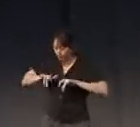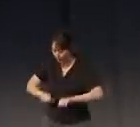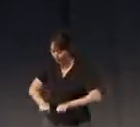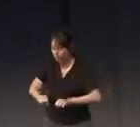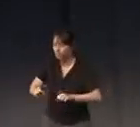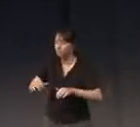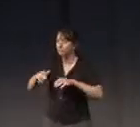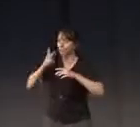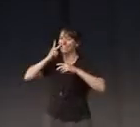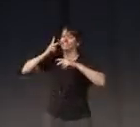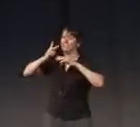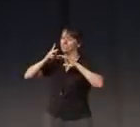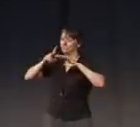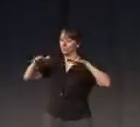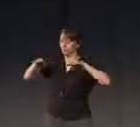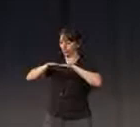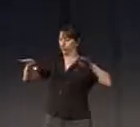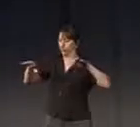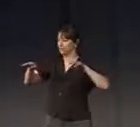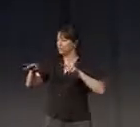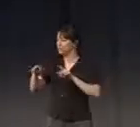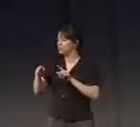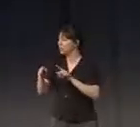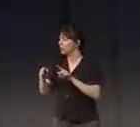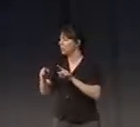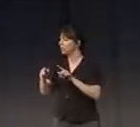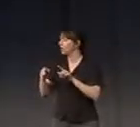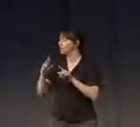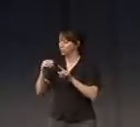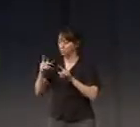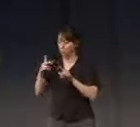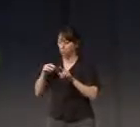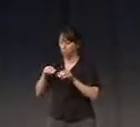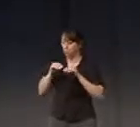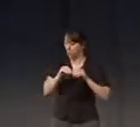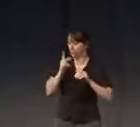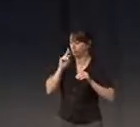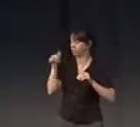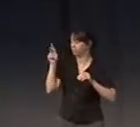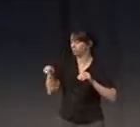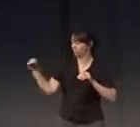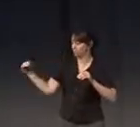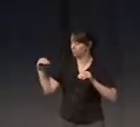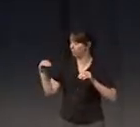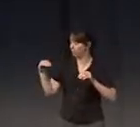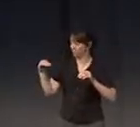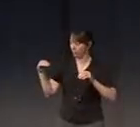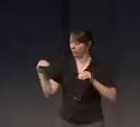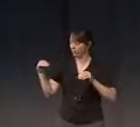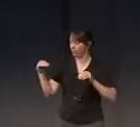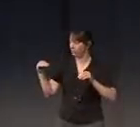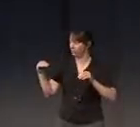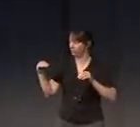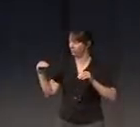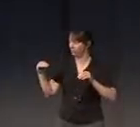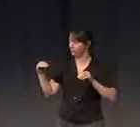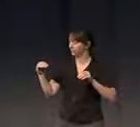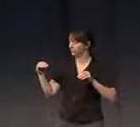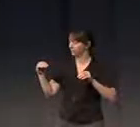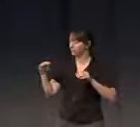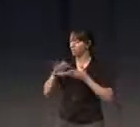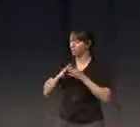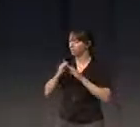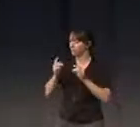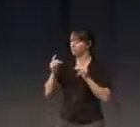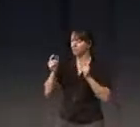be. It doesn't mean you enter there and then you move and then you see somebody else move. Usually it's happened that there is a lot of solidarity